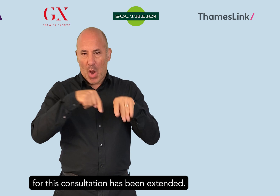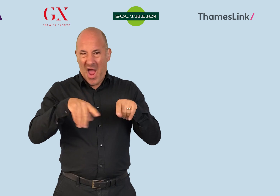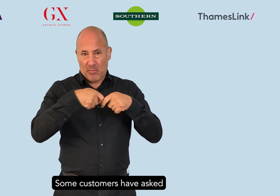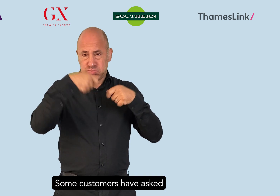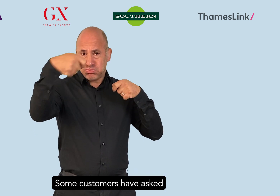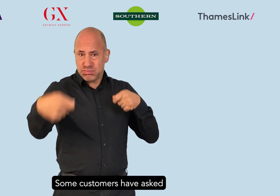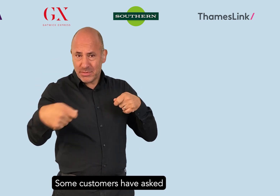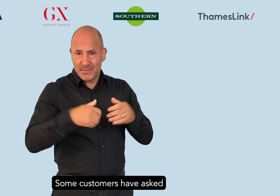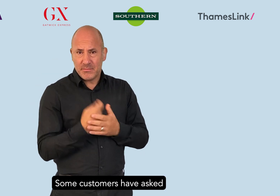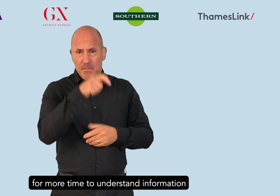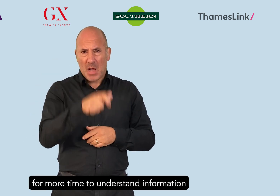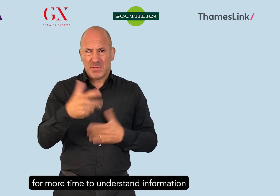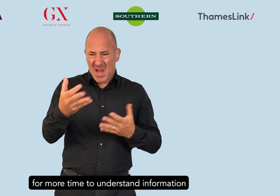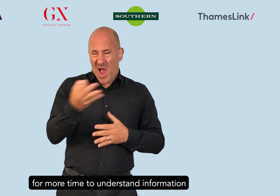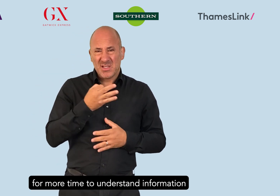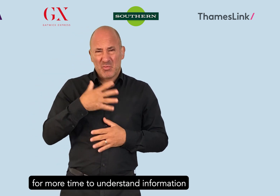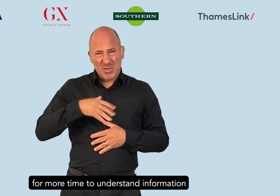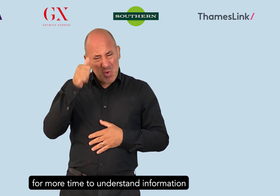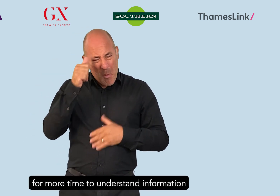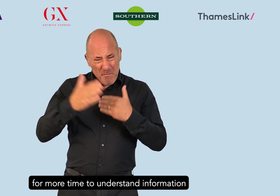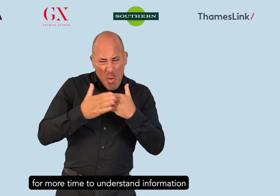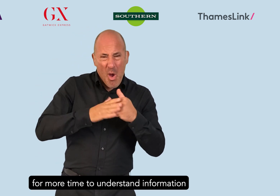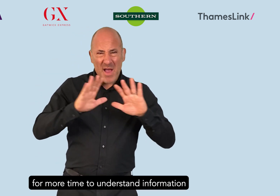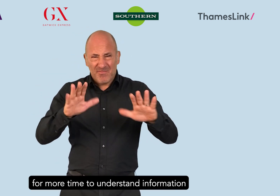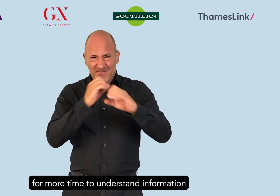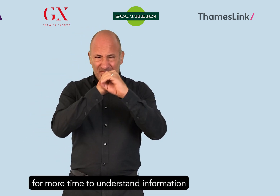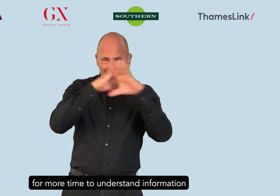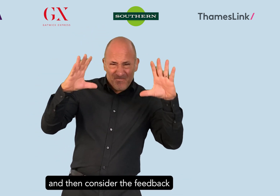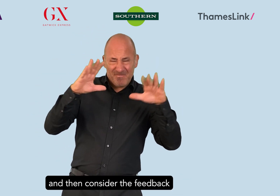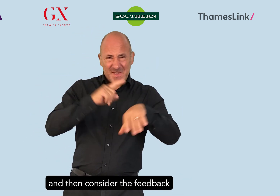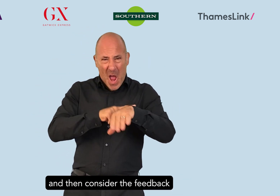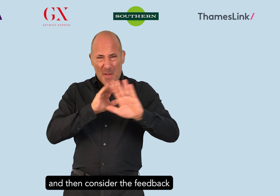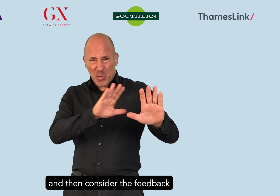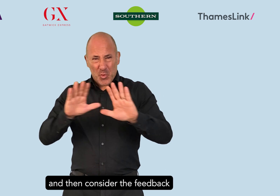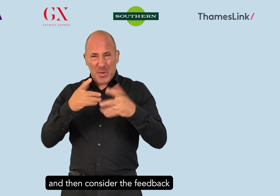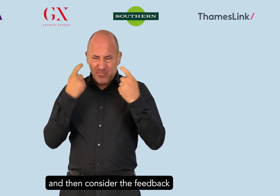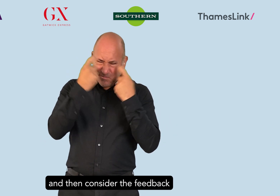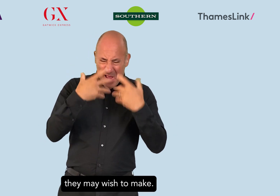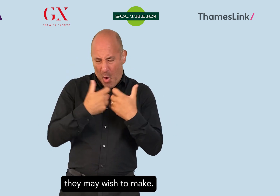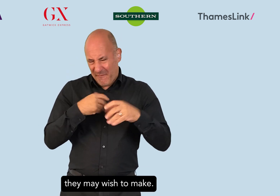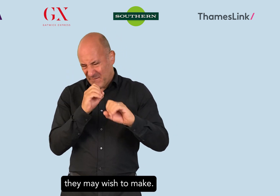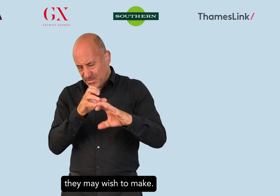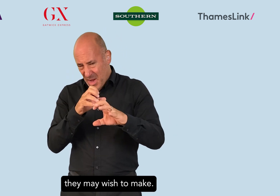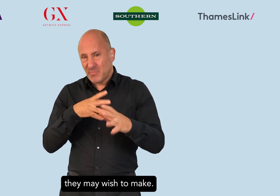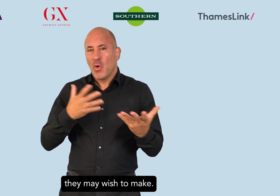Some customers have asked for more time to understand information and then consider the feedback they may wish to make.